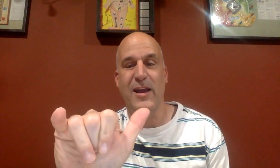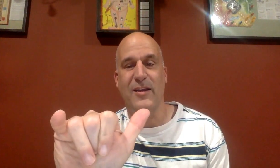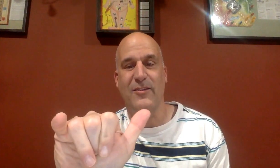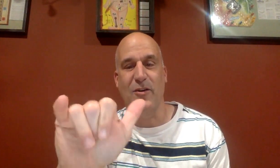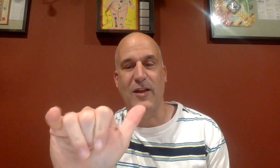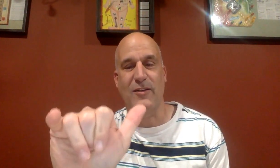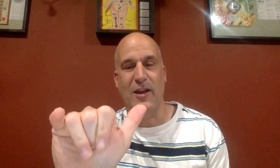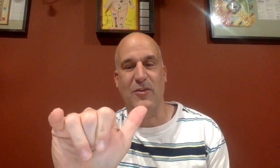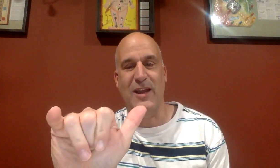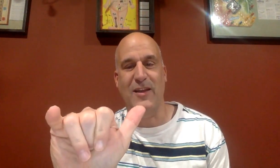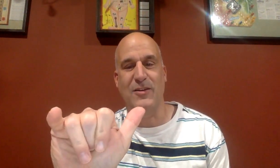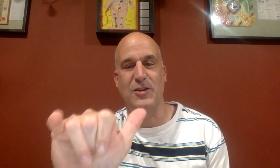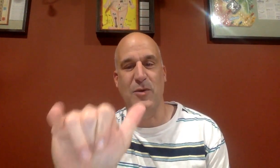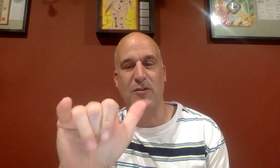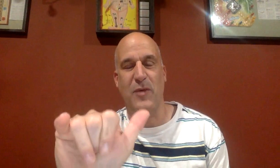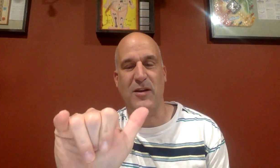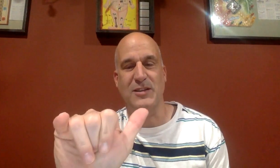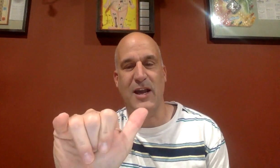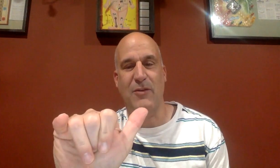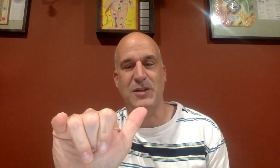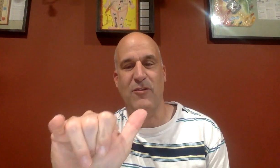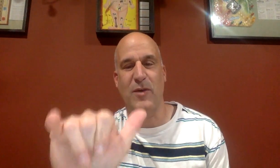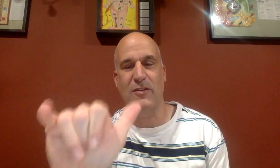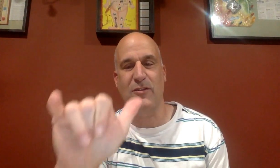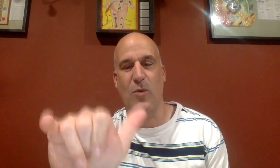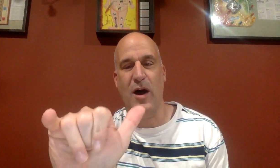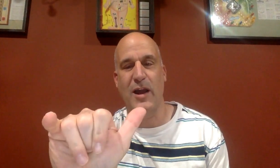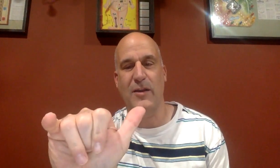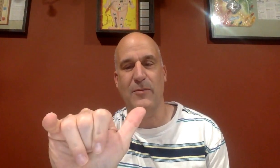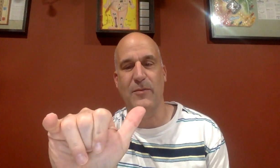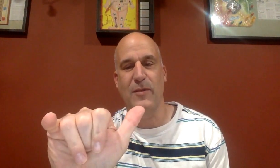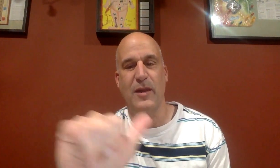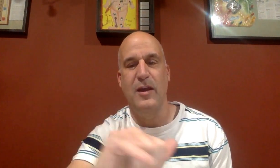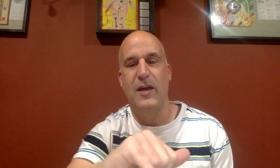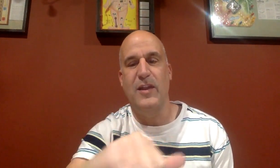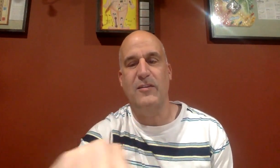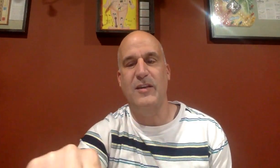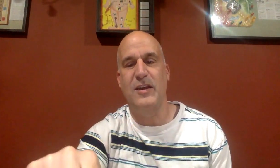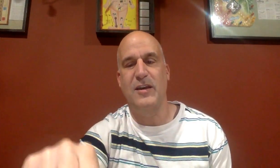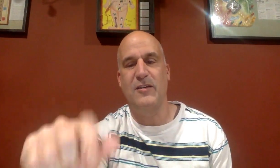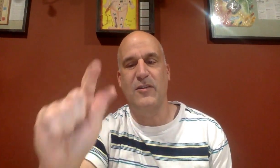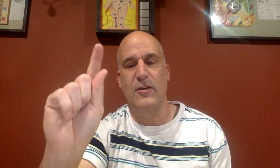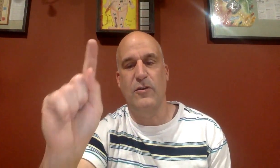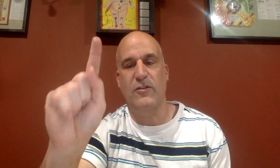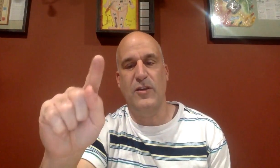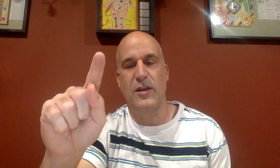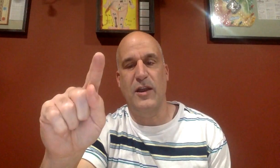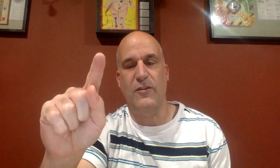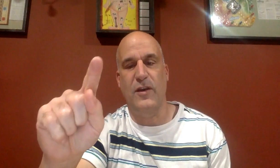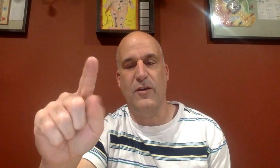So that's, it comes in handy there too. But for American Sign Language alphabet, this is a Y. And then the Z is you extend your index finger